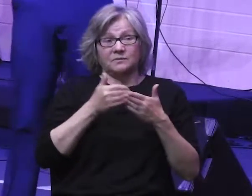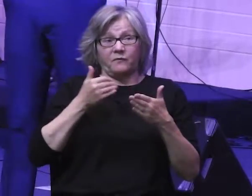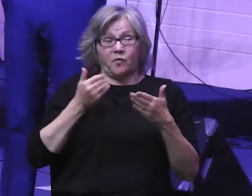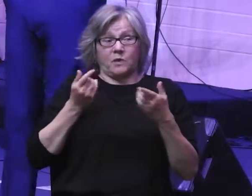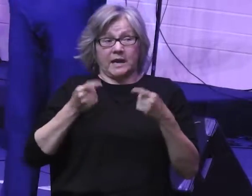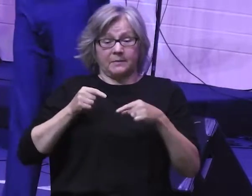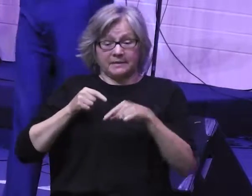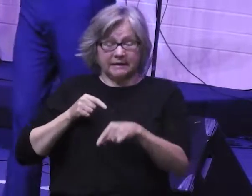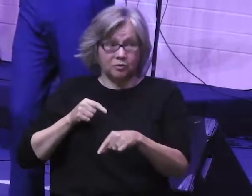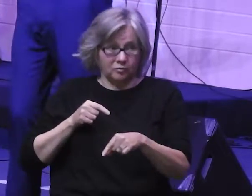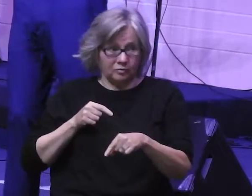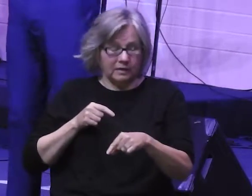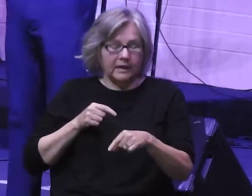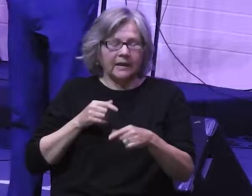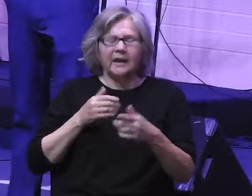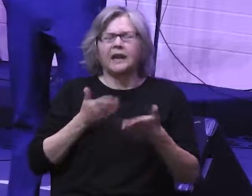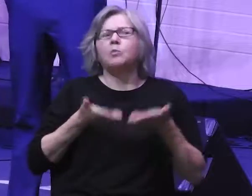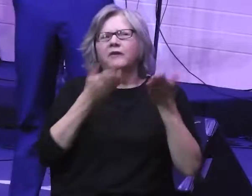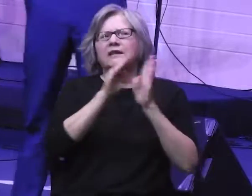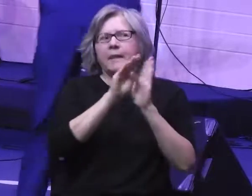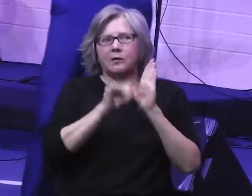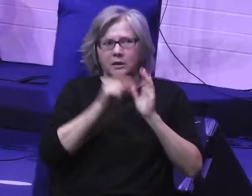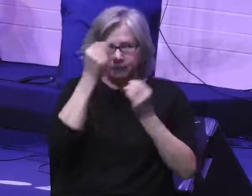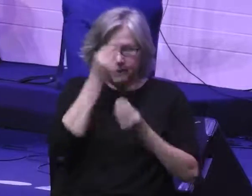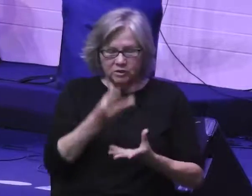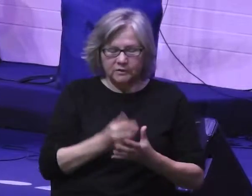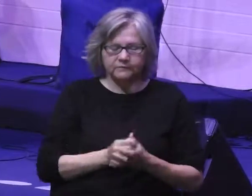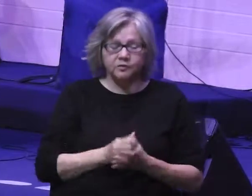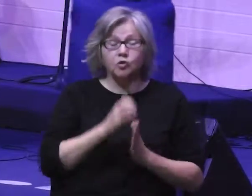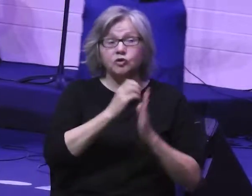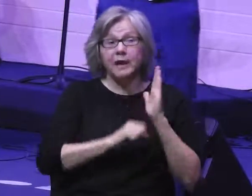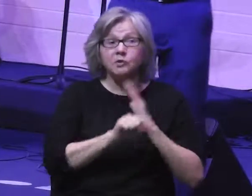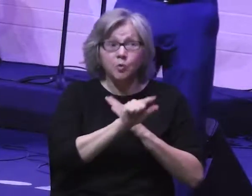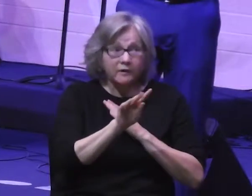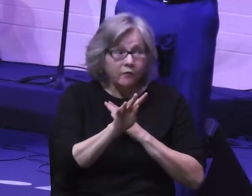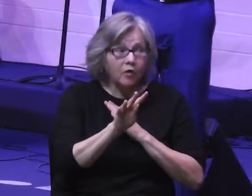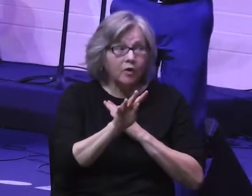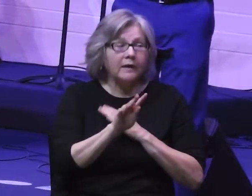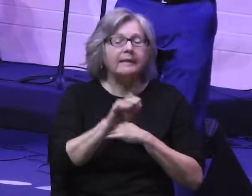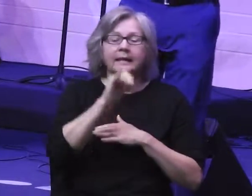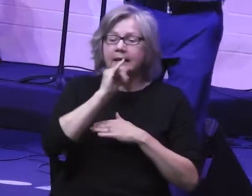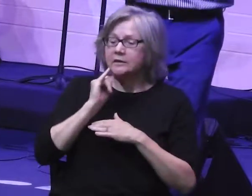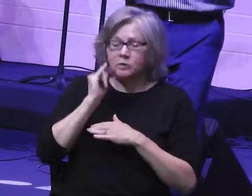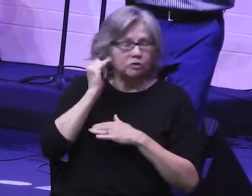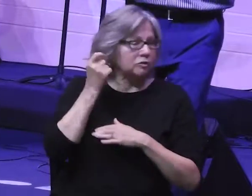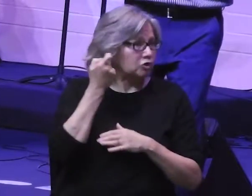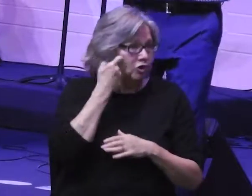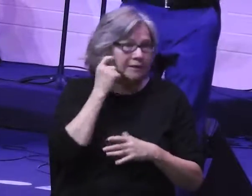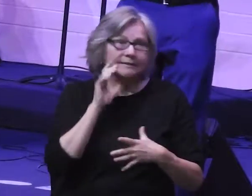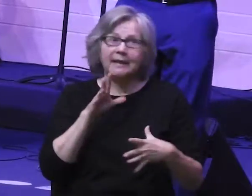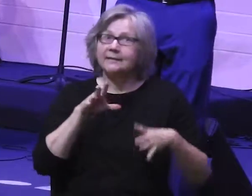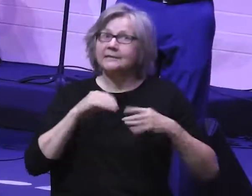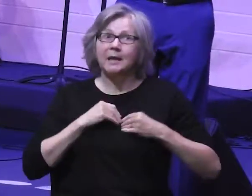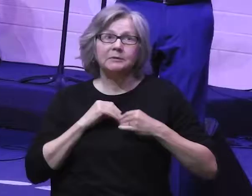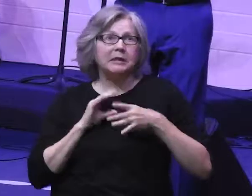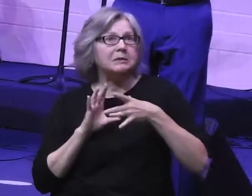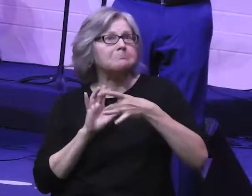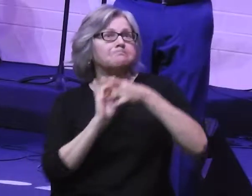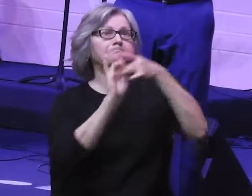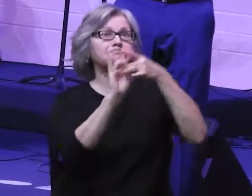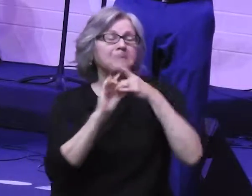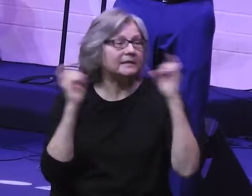what happens here, and they give us a little bit of background. So, as I said, chapter 24, Israel has just accepted